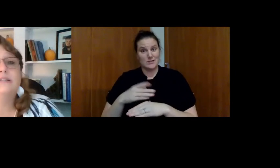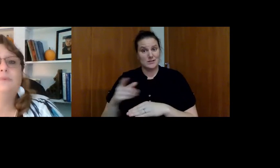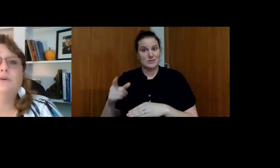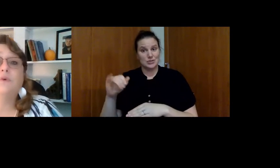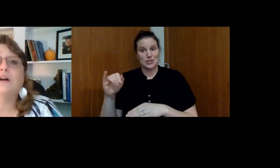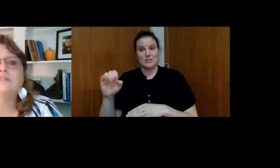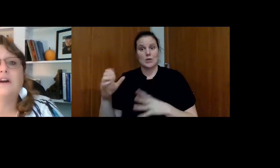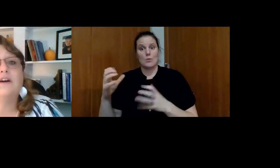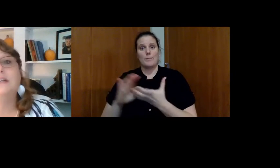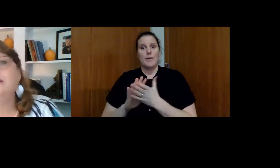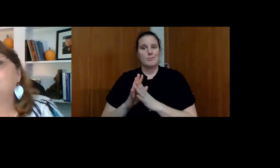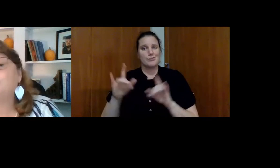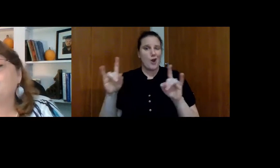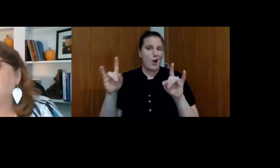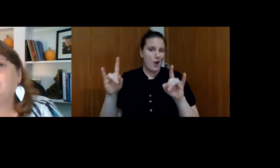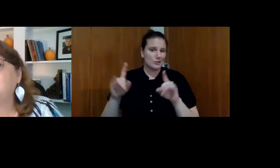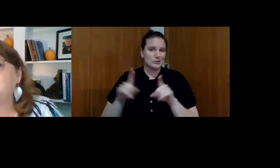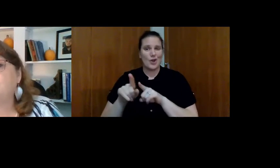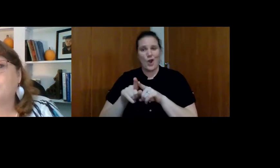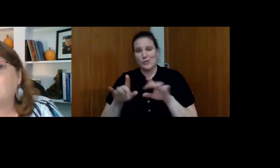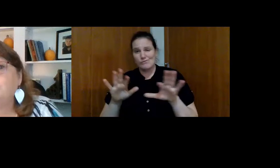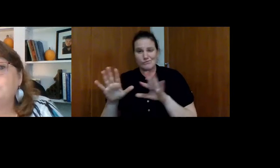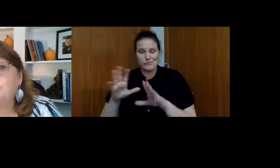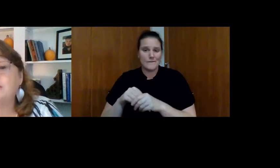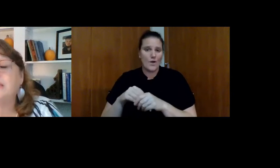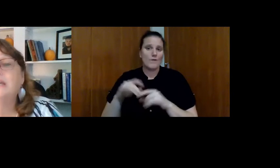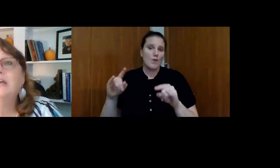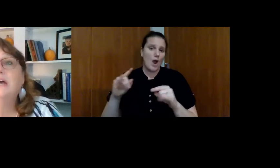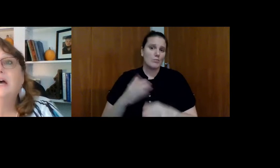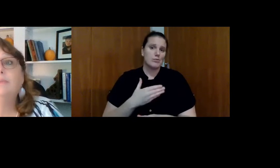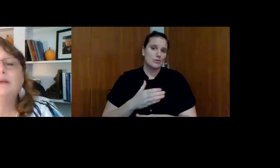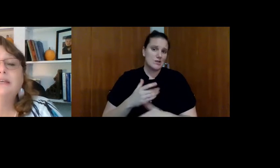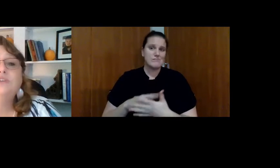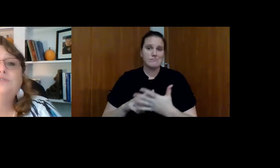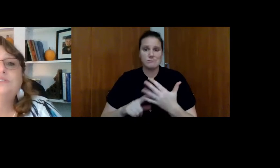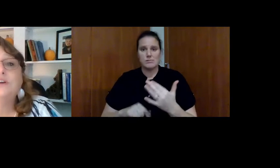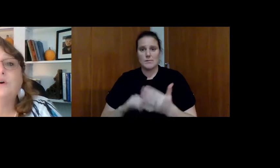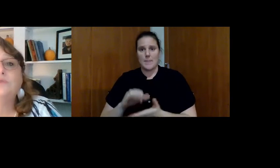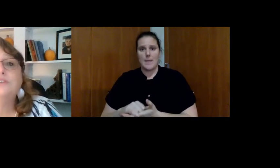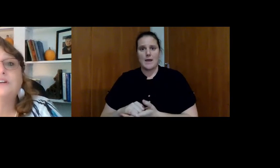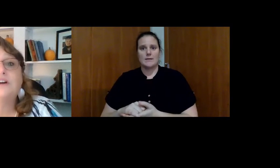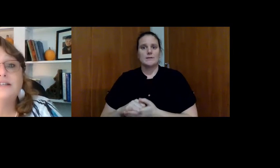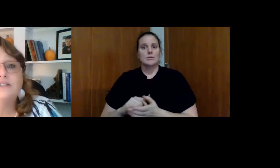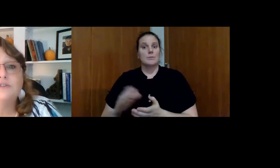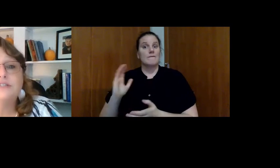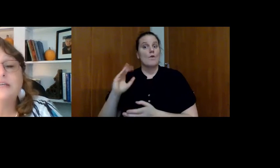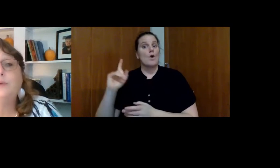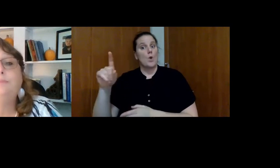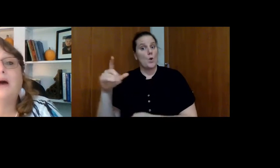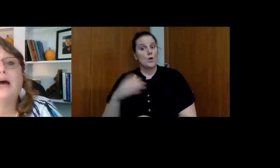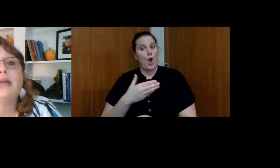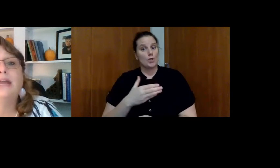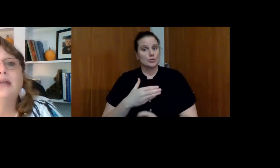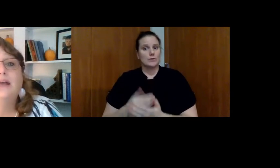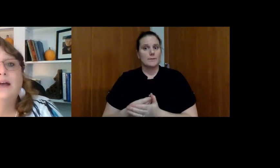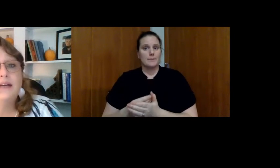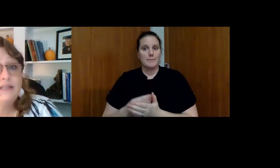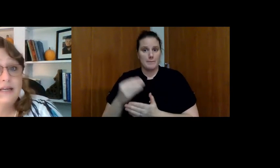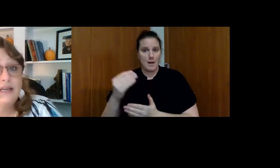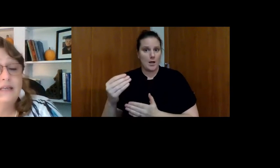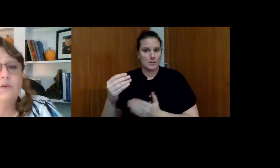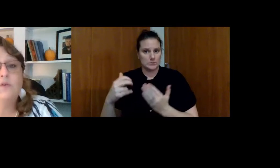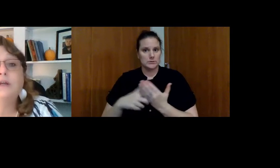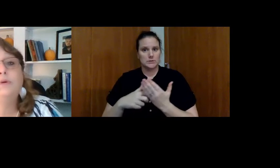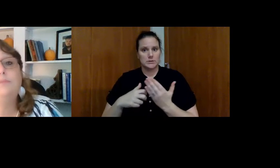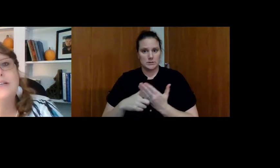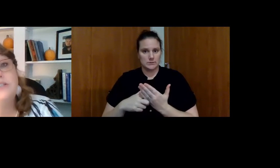wanted to be a rock star. And he was really into rock music. And he used to go to concerts, he would buy a